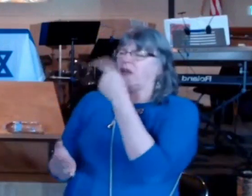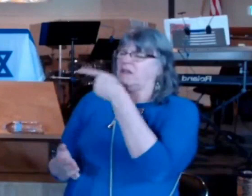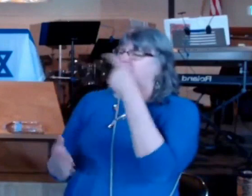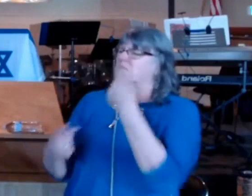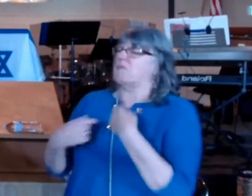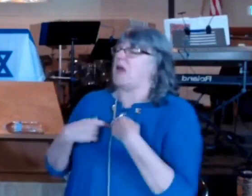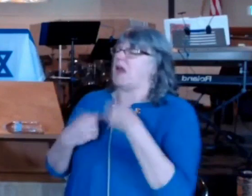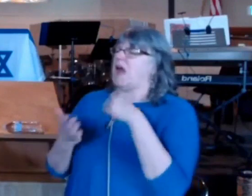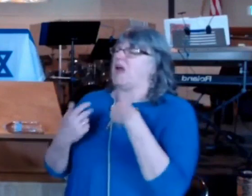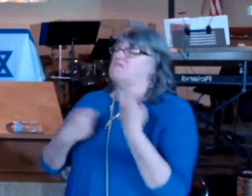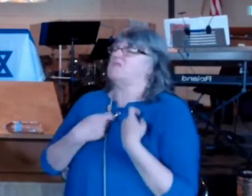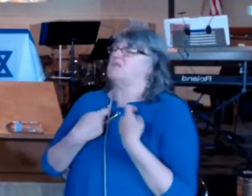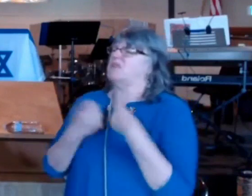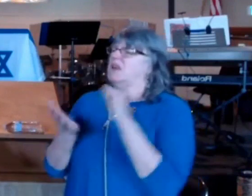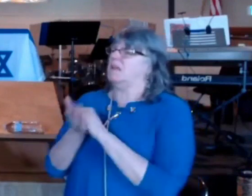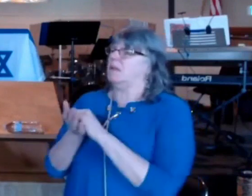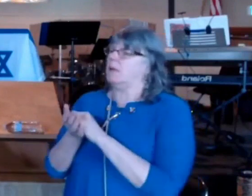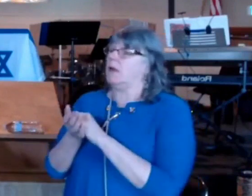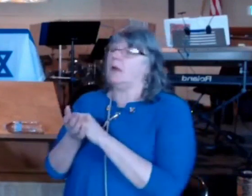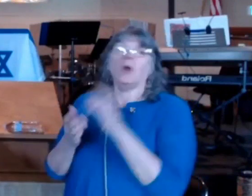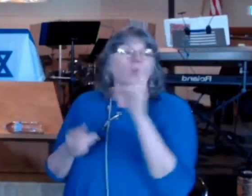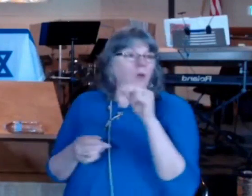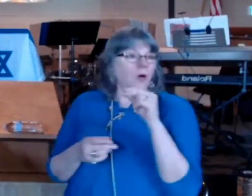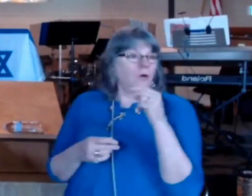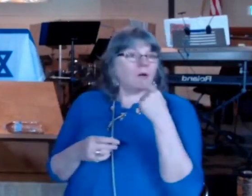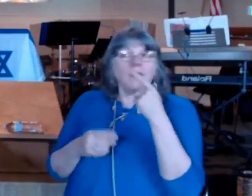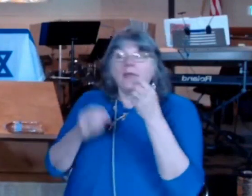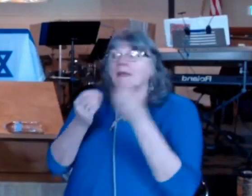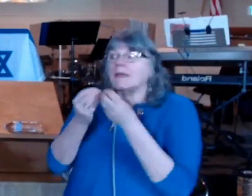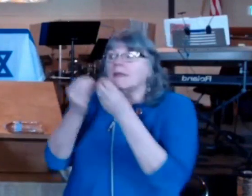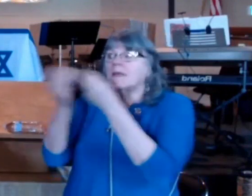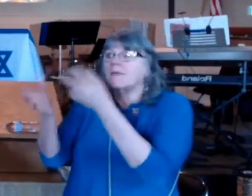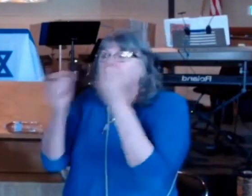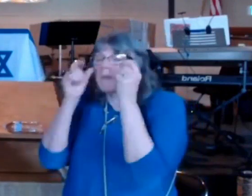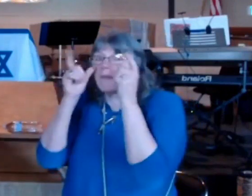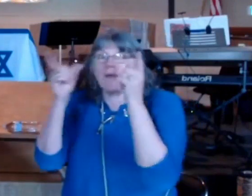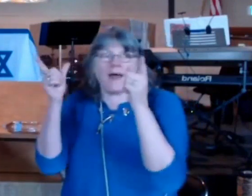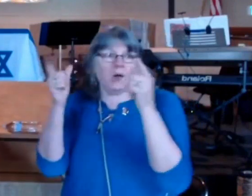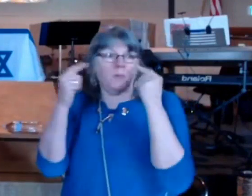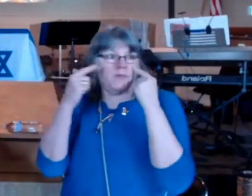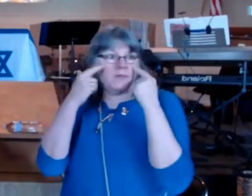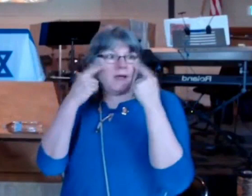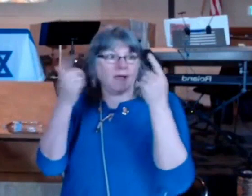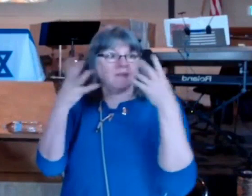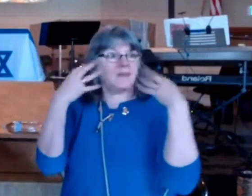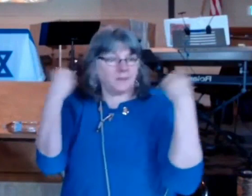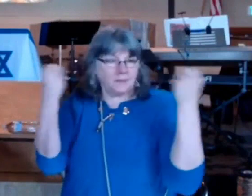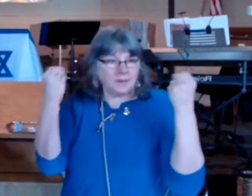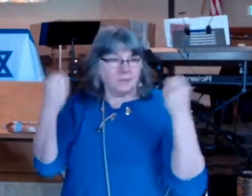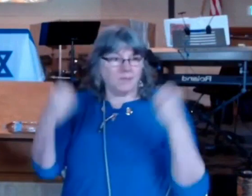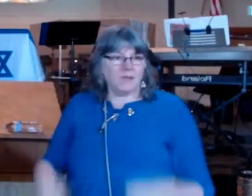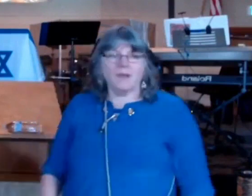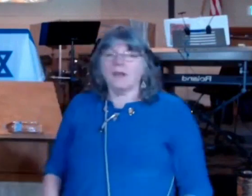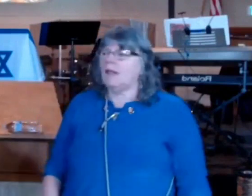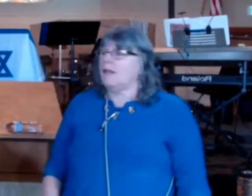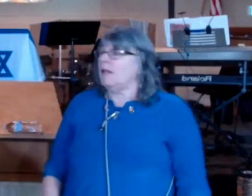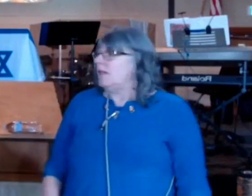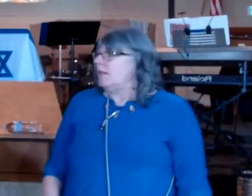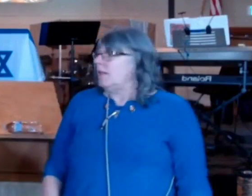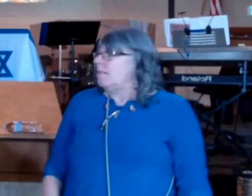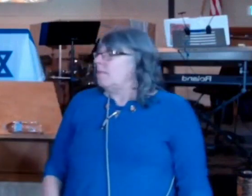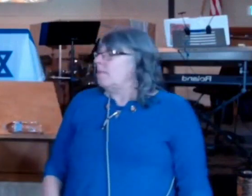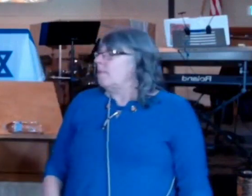sin he gives insight he also heals the lame man thus